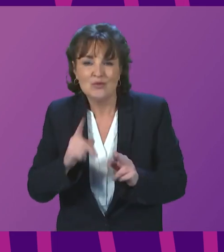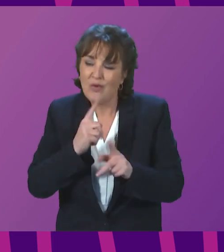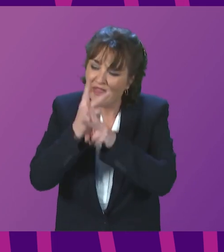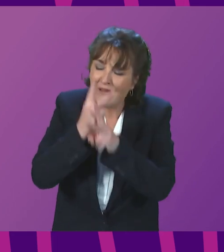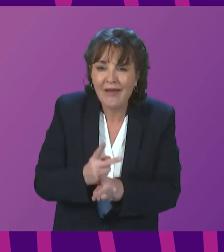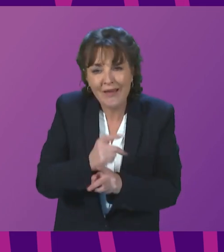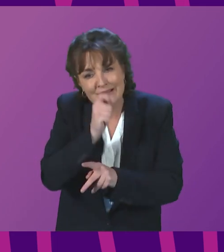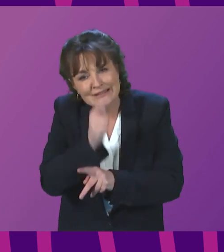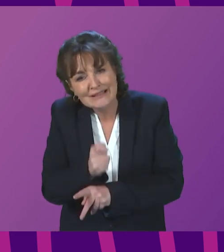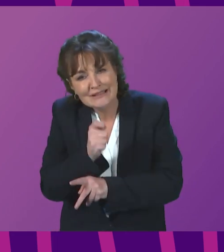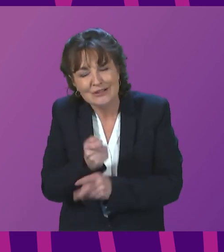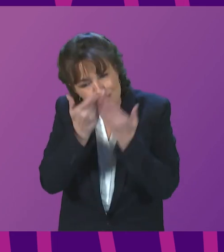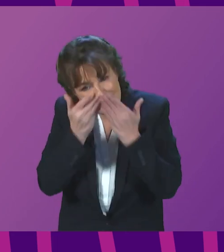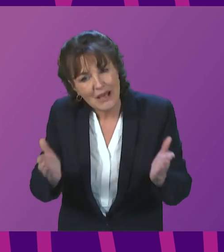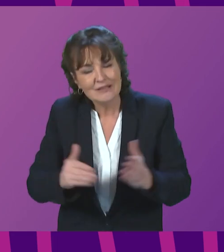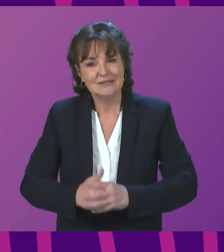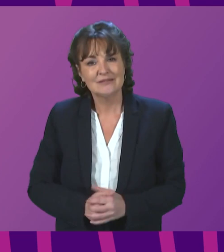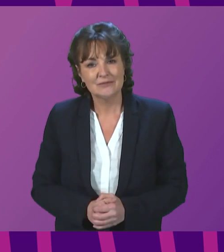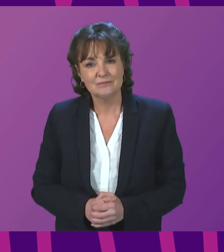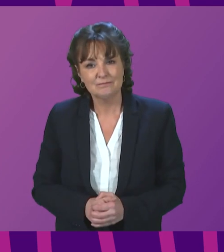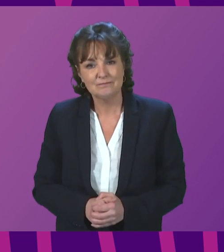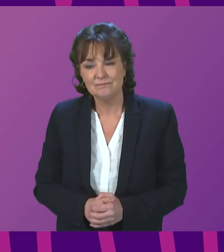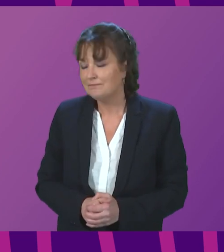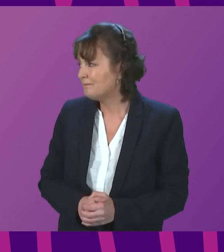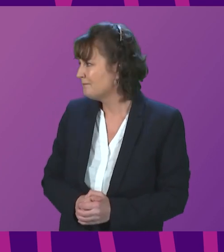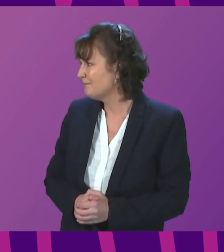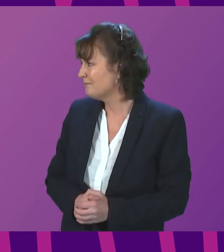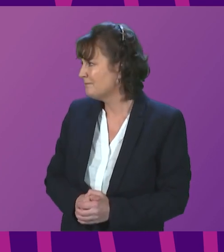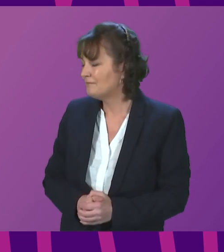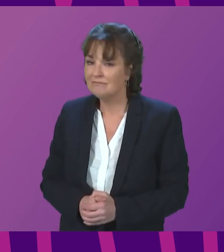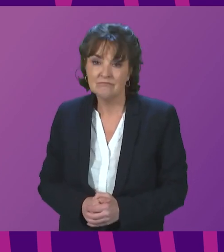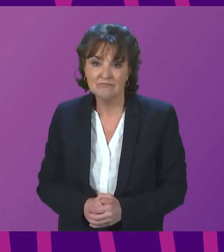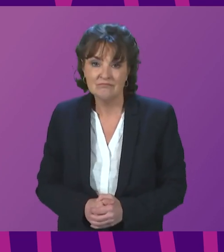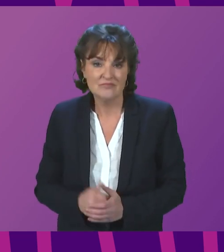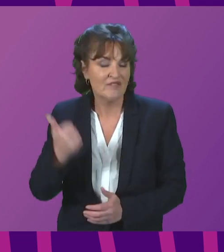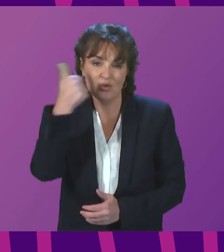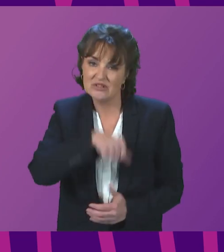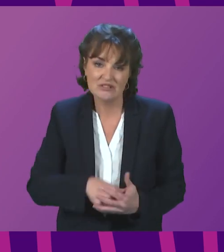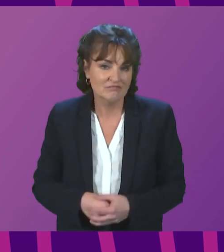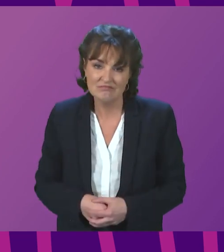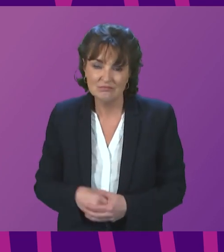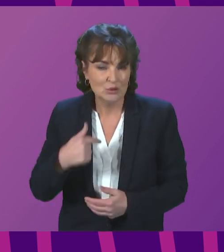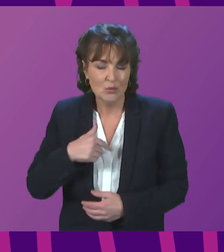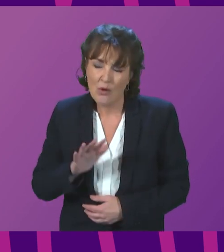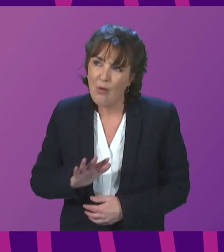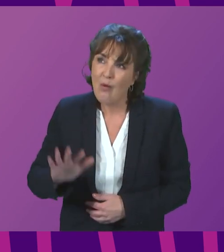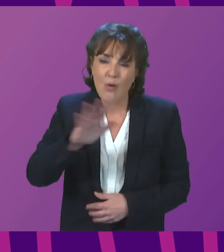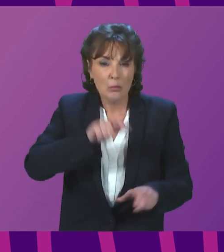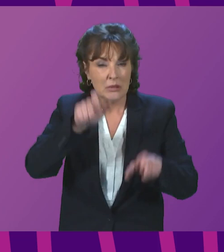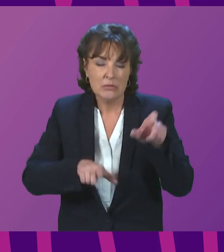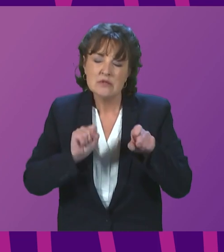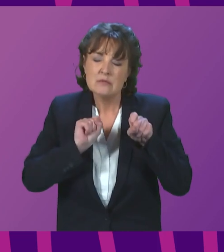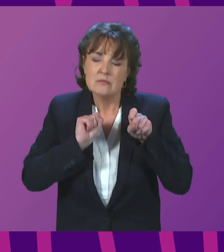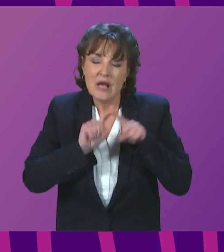to? First Minister. Well, of course, we want everyone, particularly at a time in their life when they're living